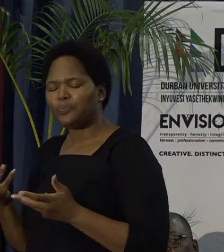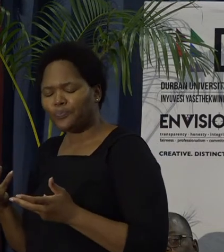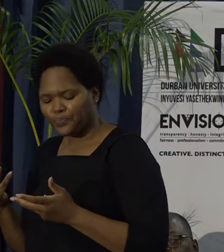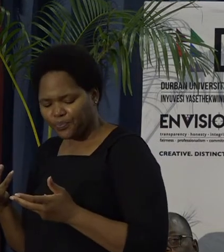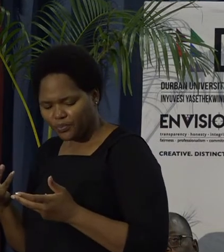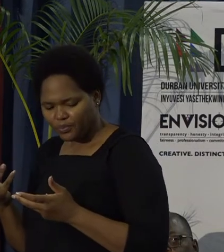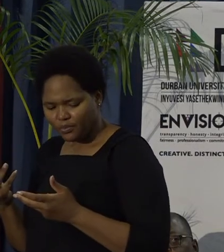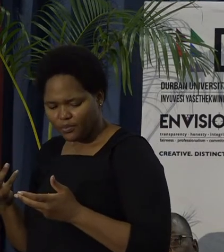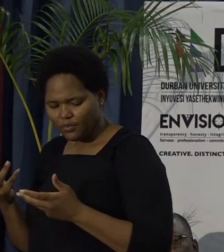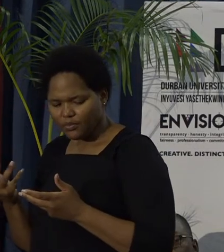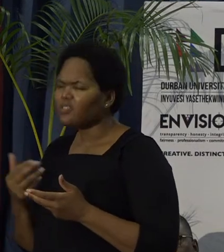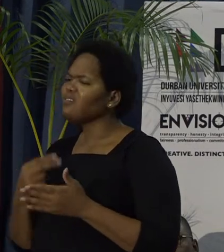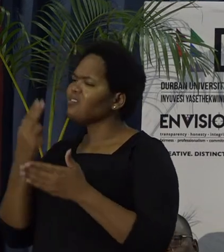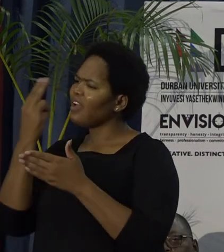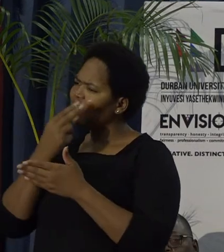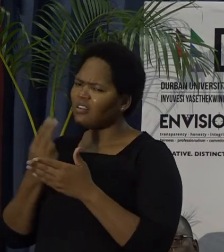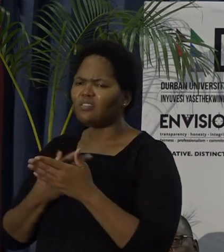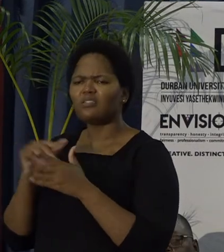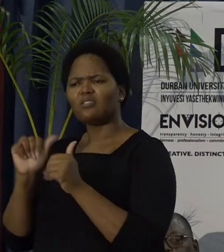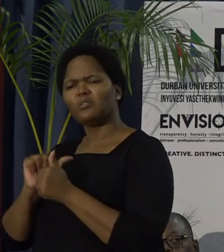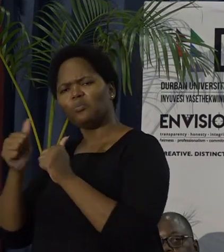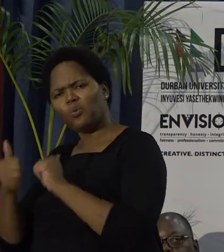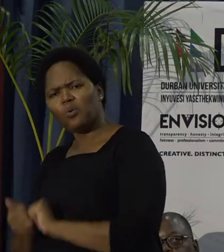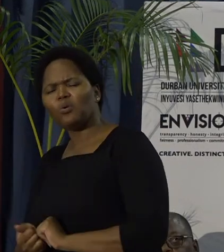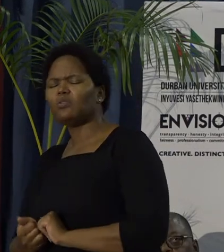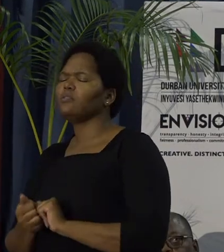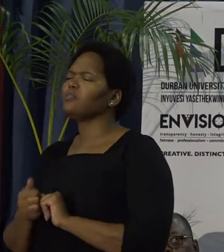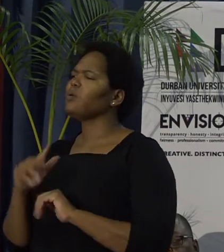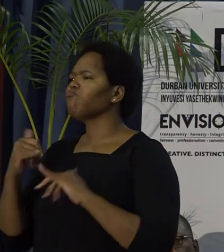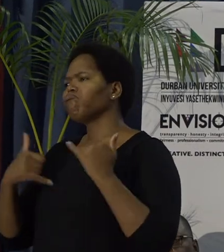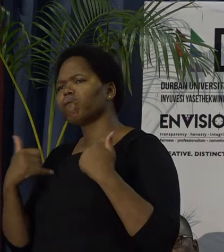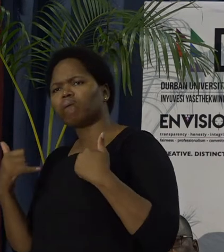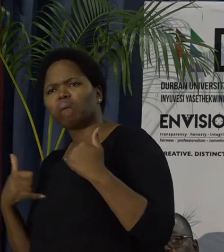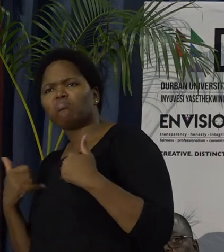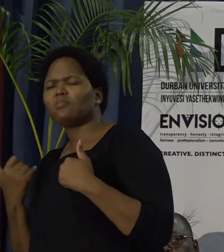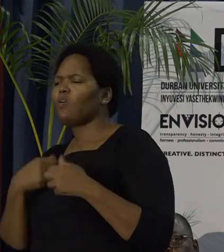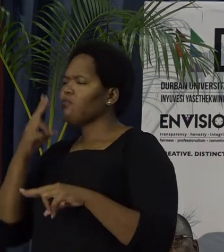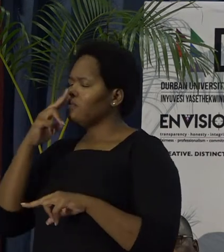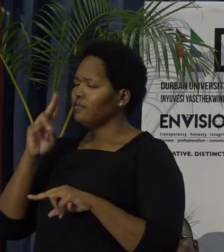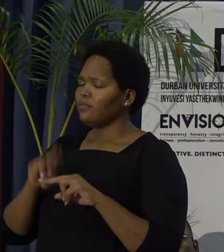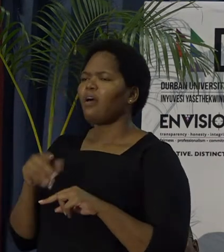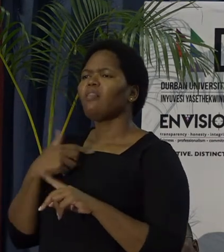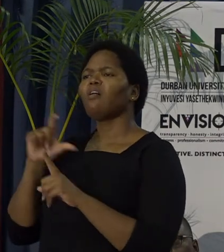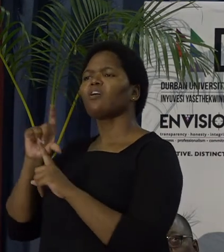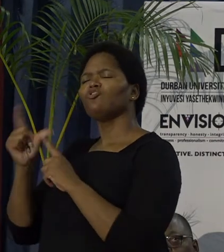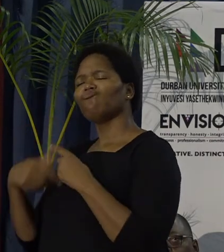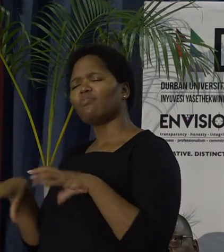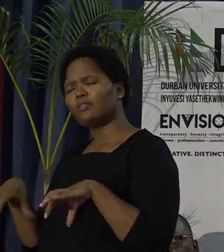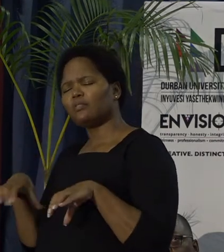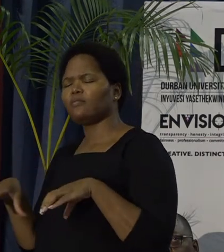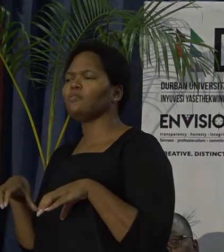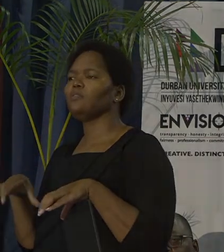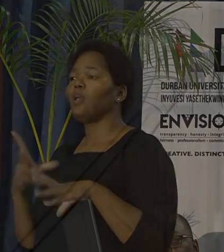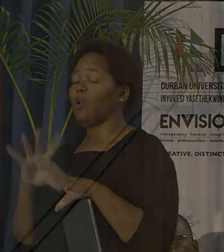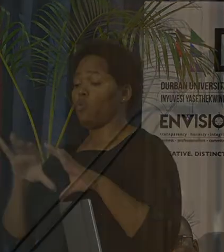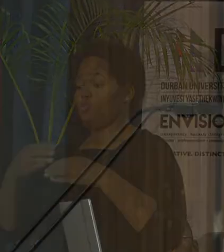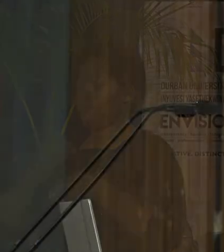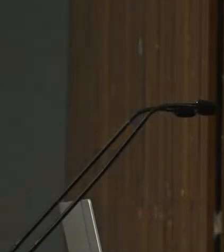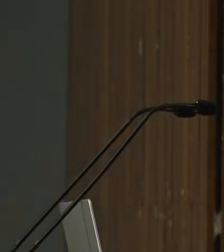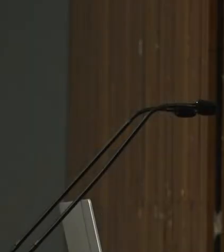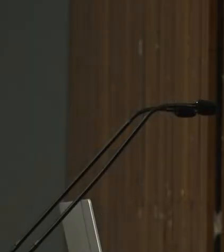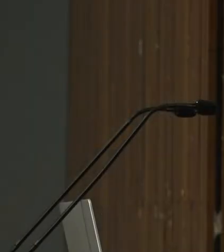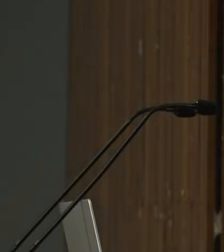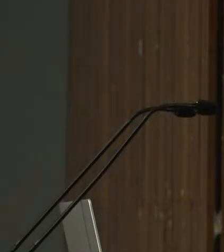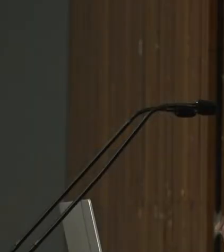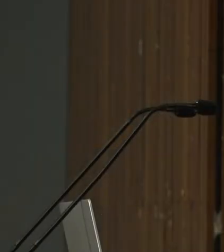to arts, sports, recreation, cultural activities, and so on, will